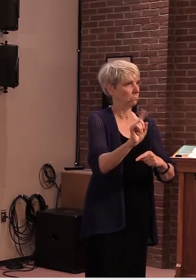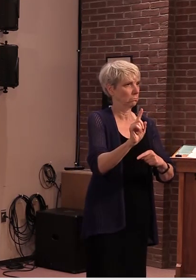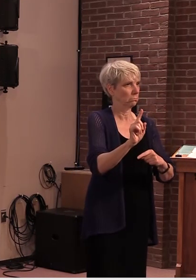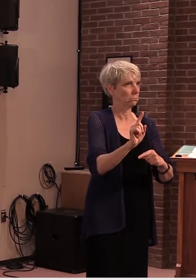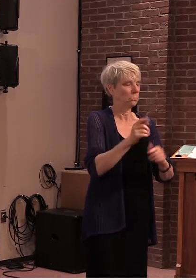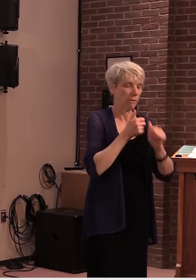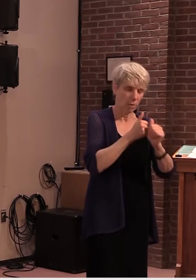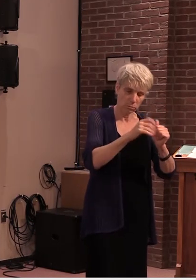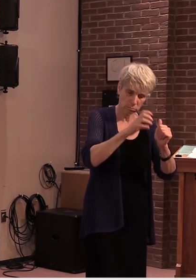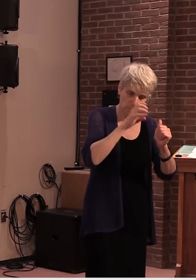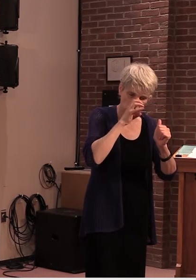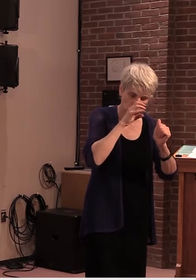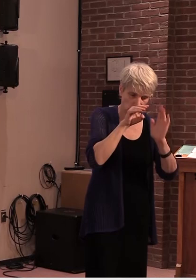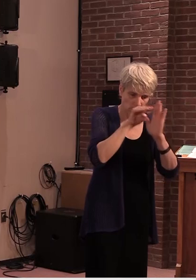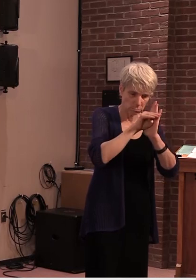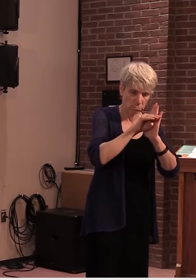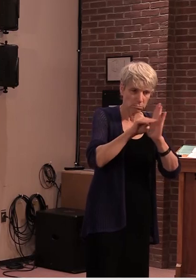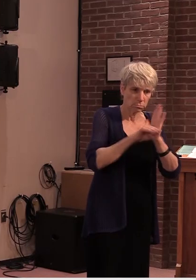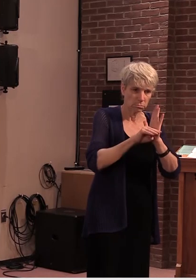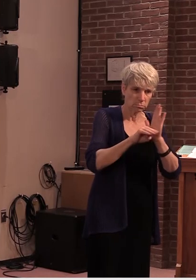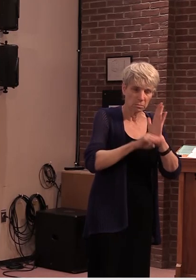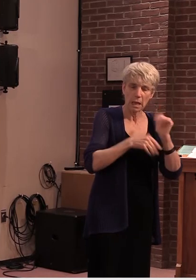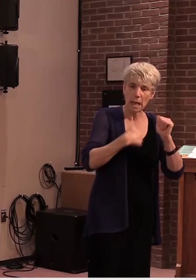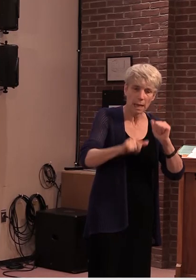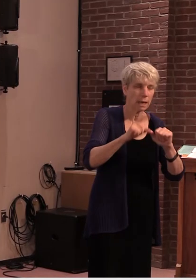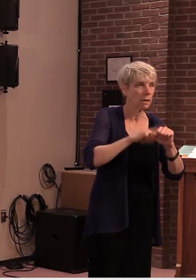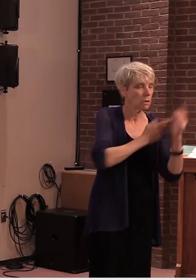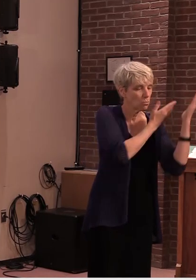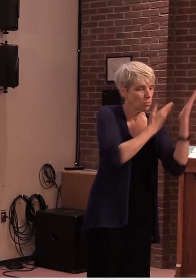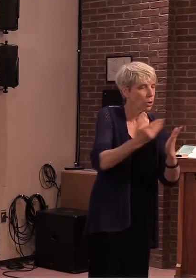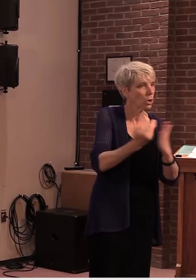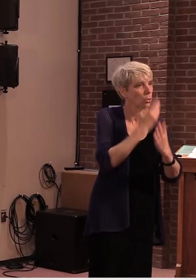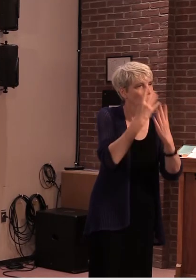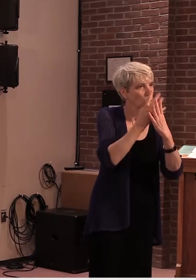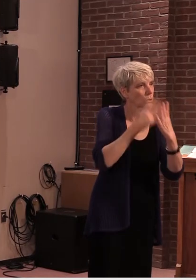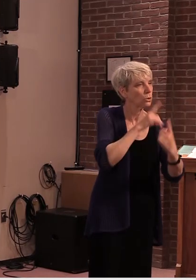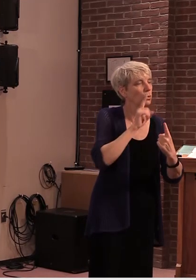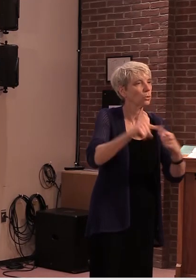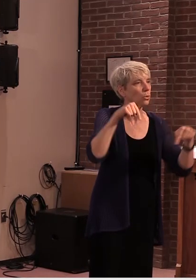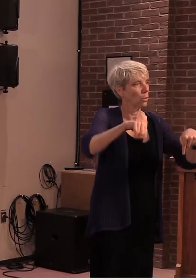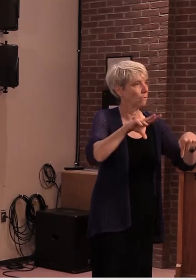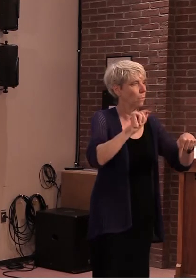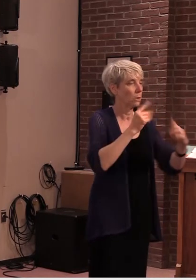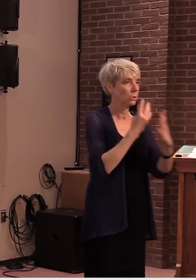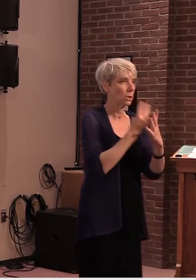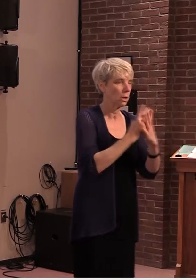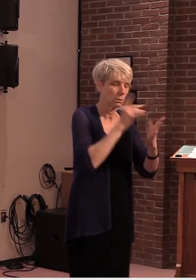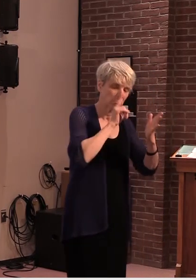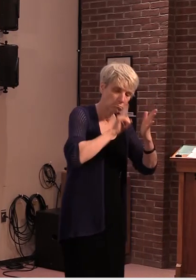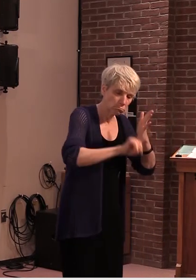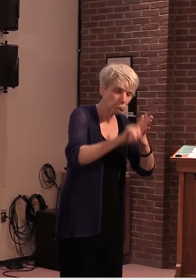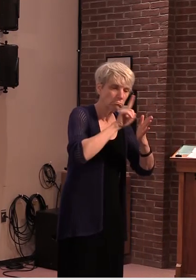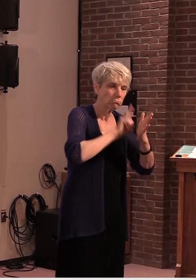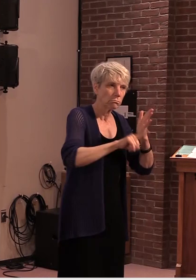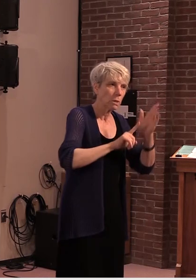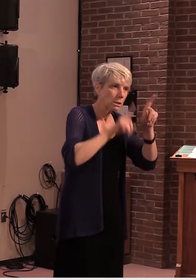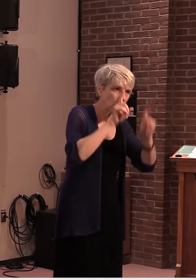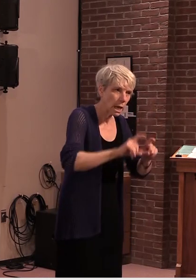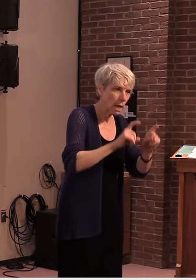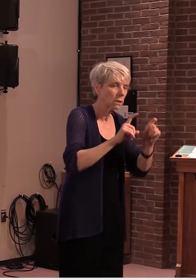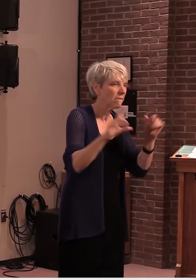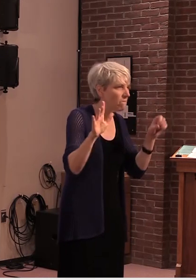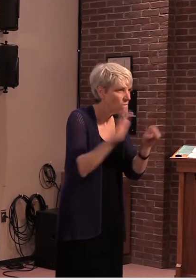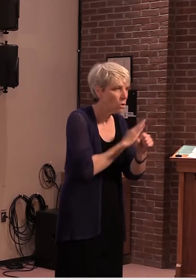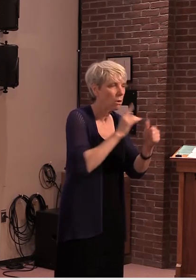or release planning purposes the vermont department correction had early in the pandemic worked with the vermont